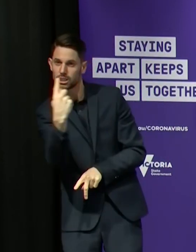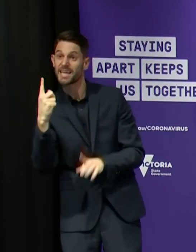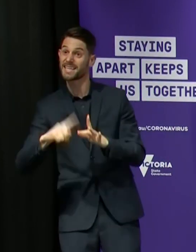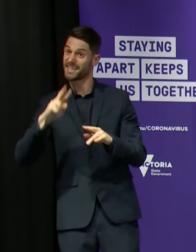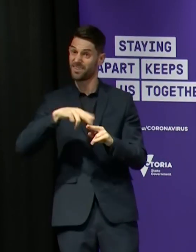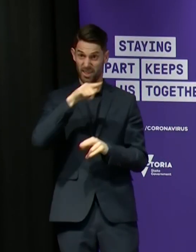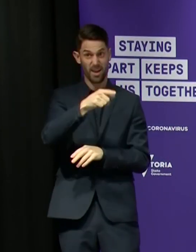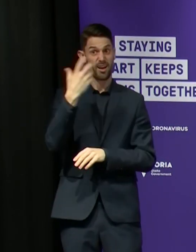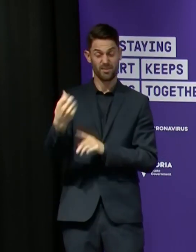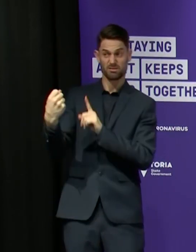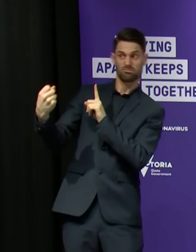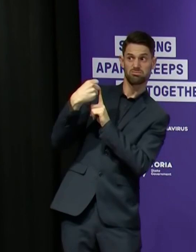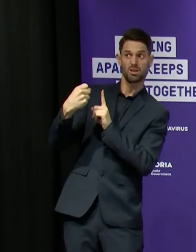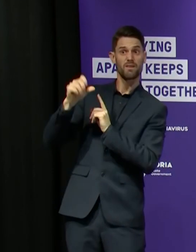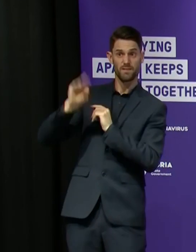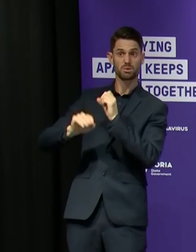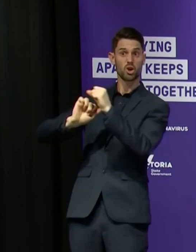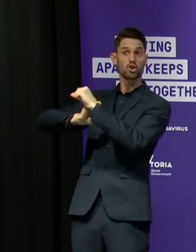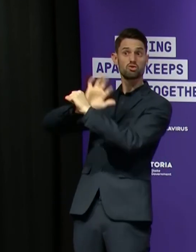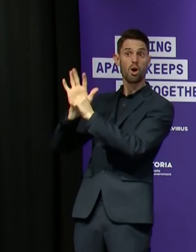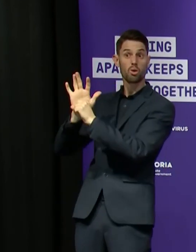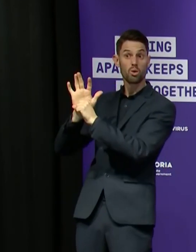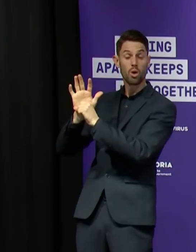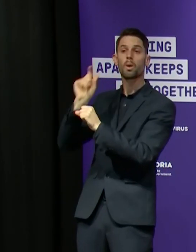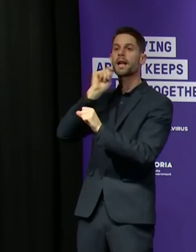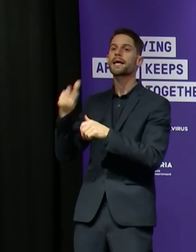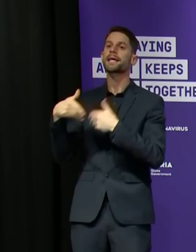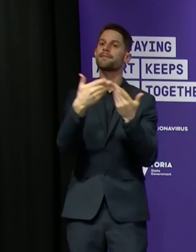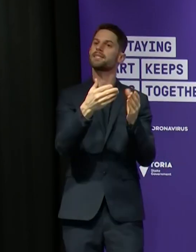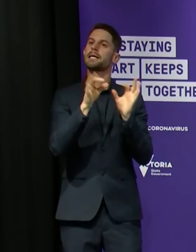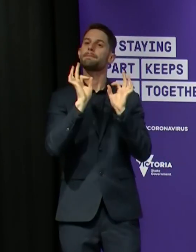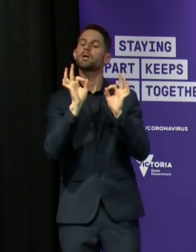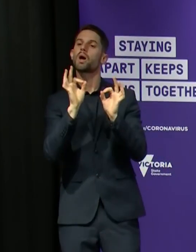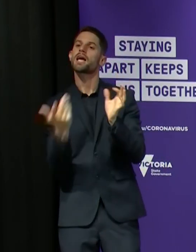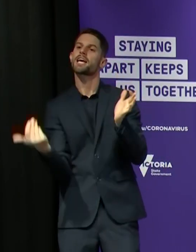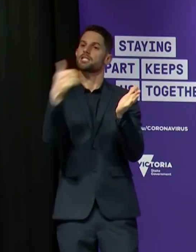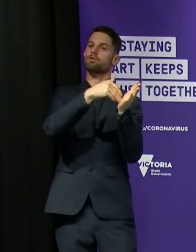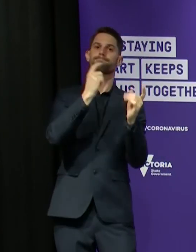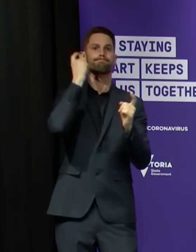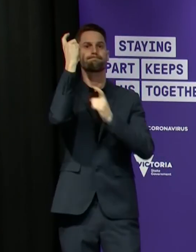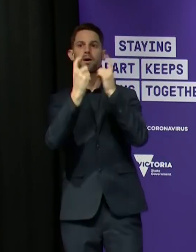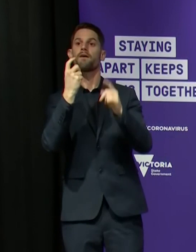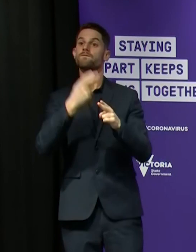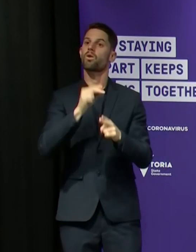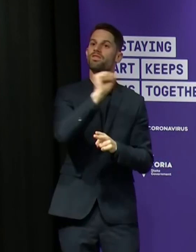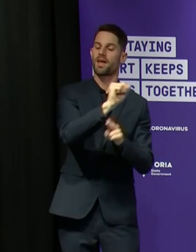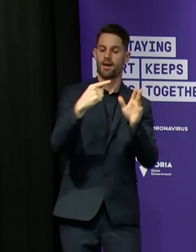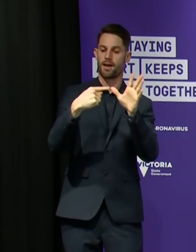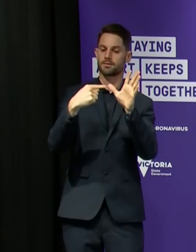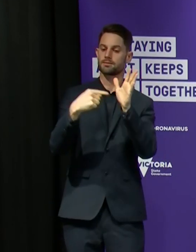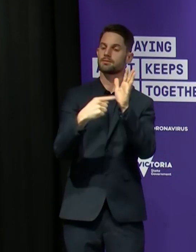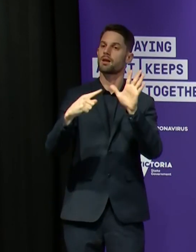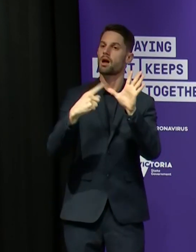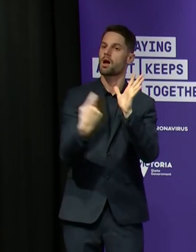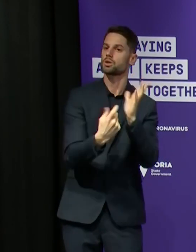COVID-19 will be reflected in their ATAR ranking. This is quite an extraordinary change so every single student